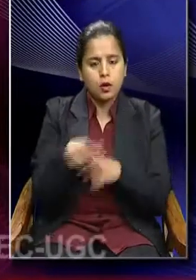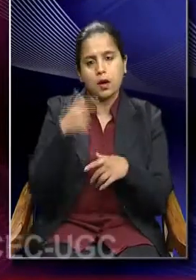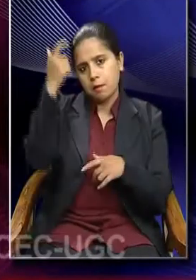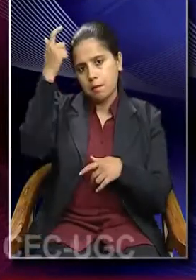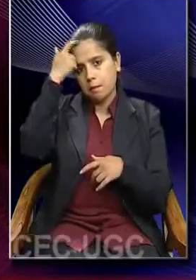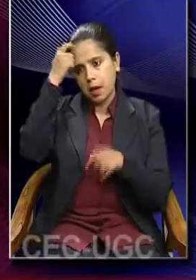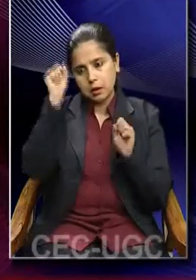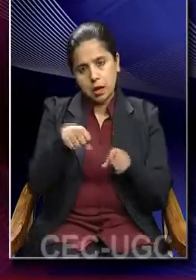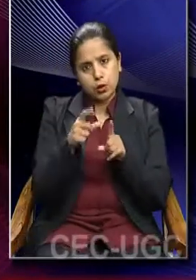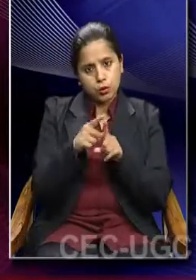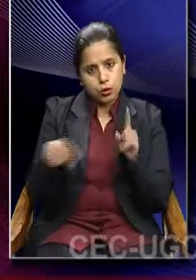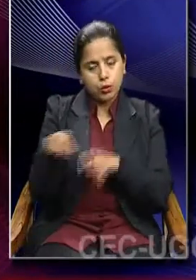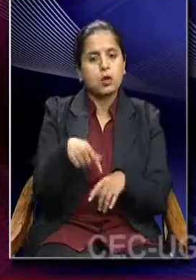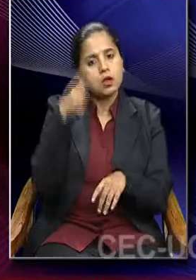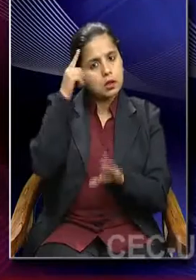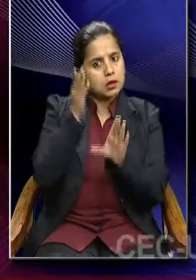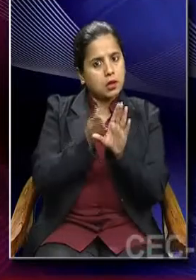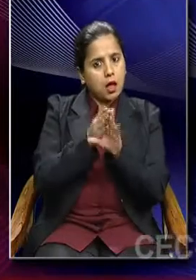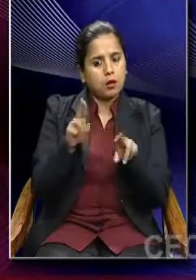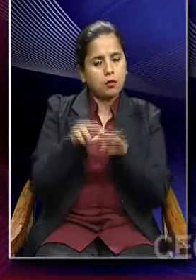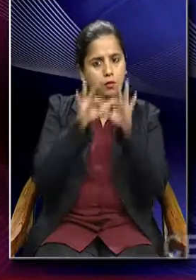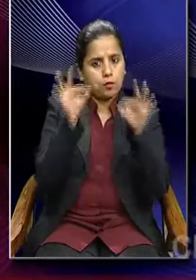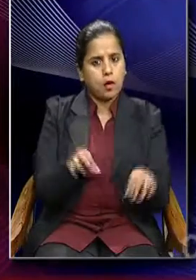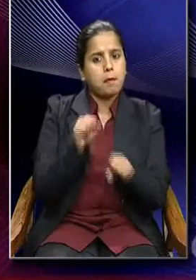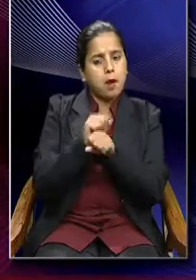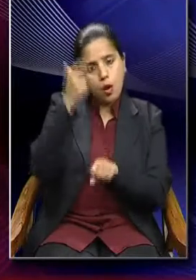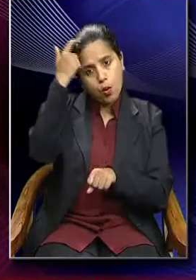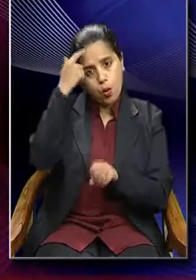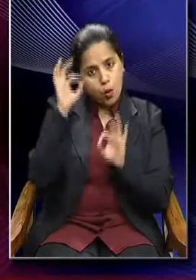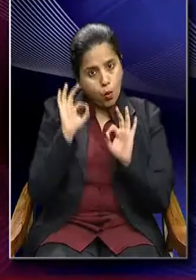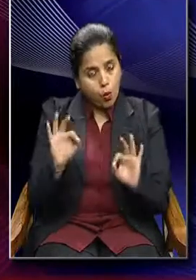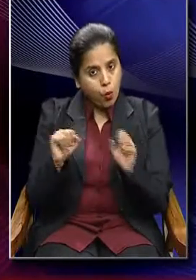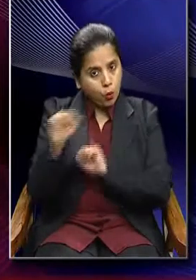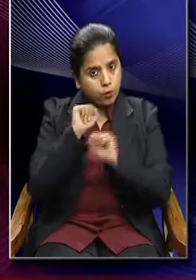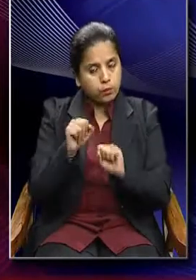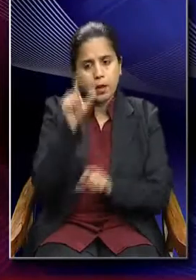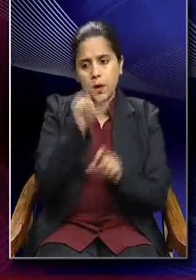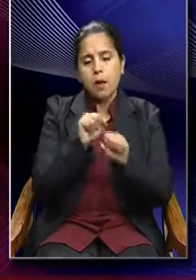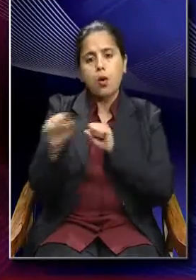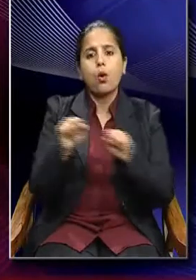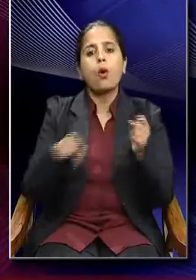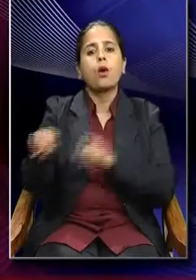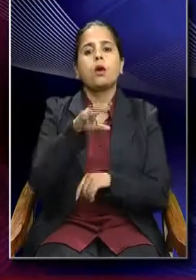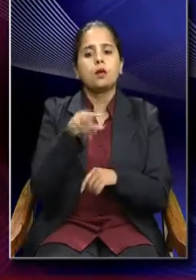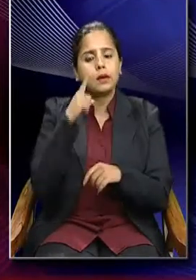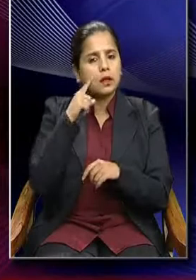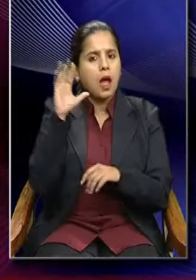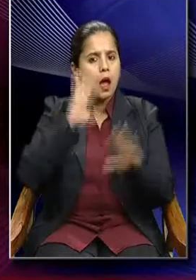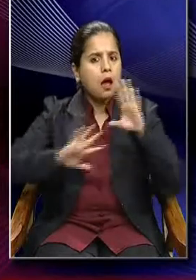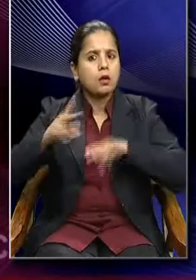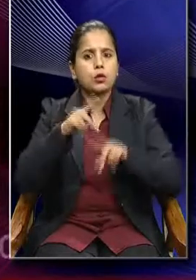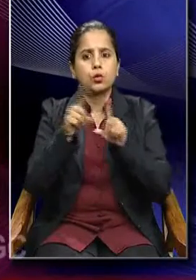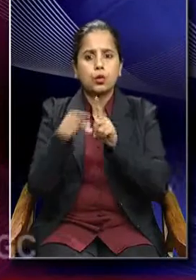capacity, psychological frame of mind. An individual as actor takes the